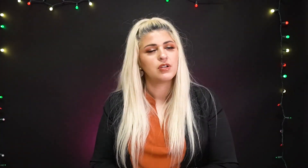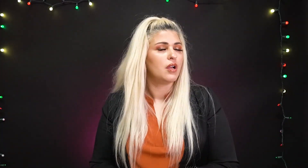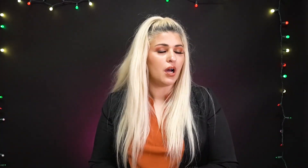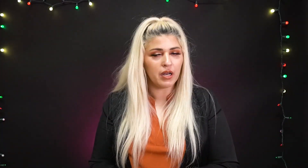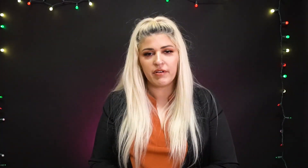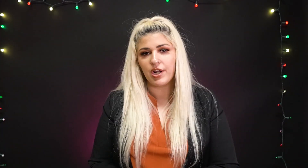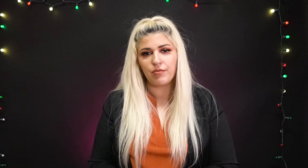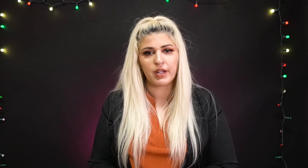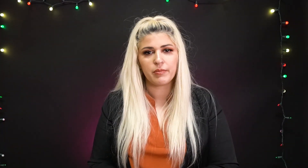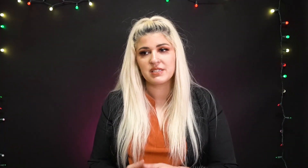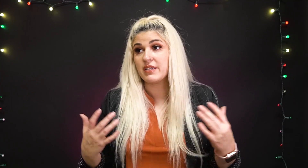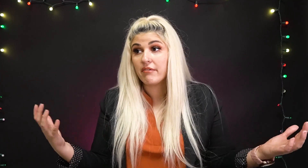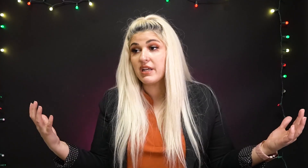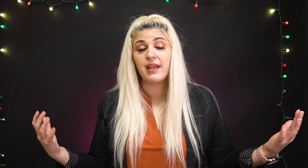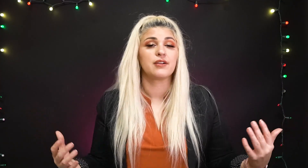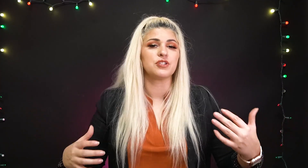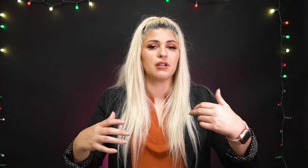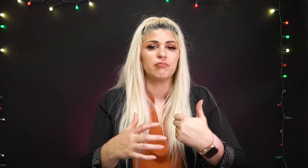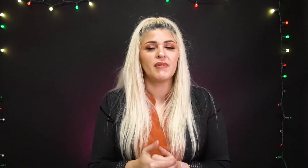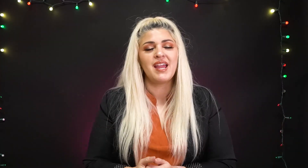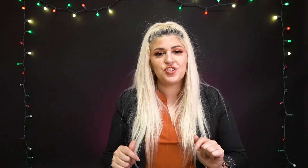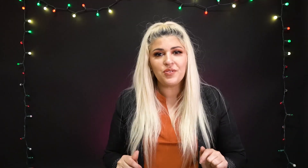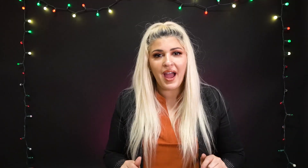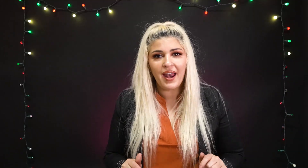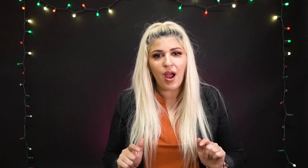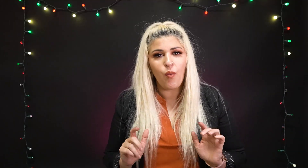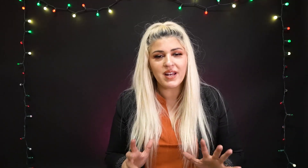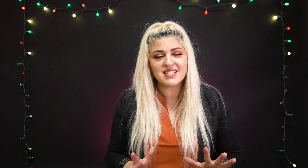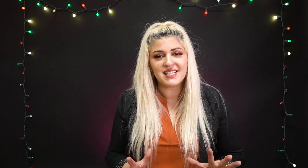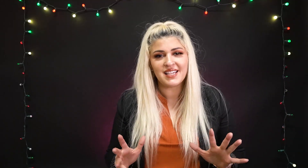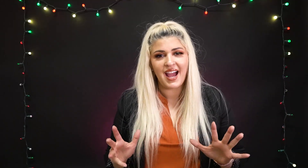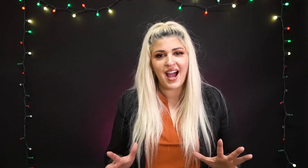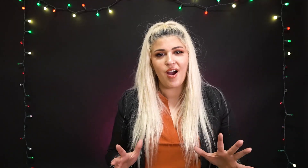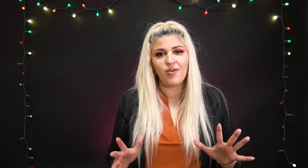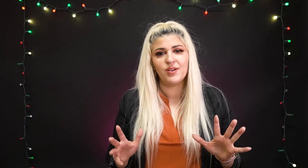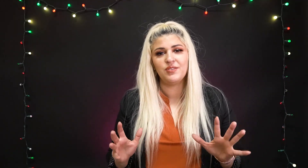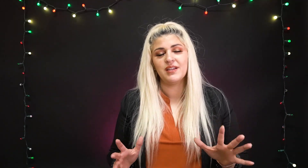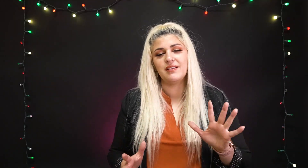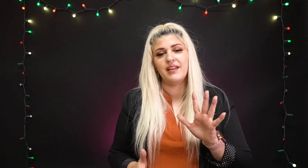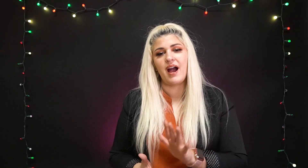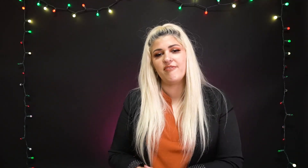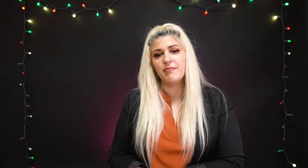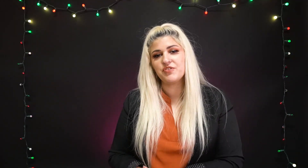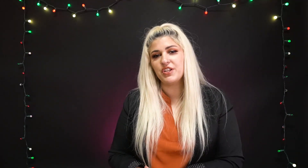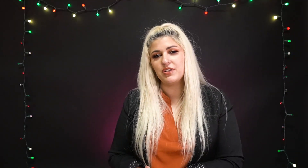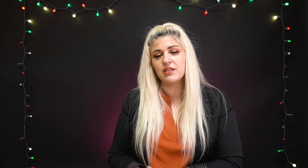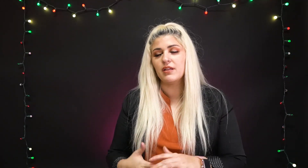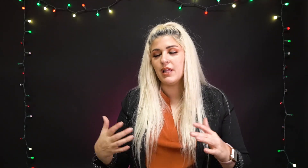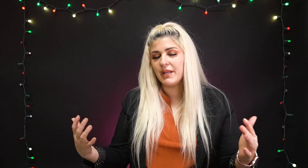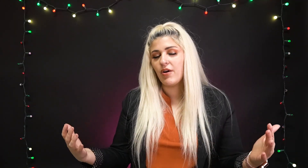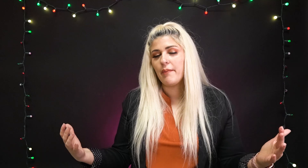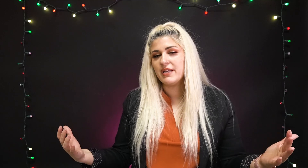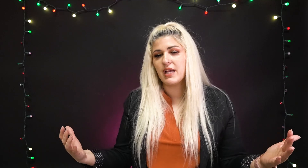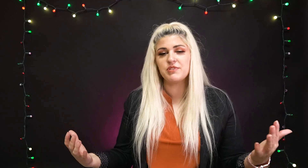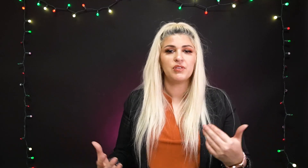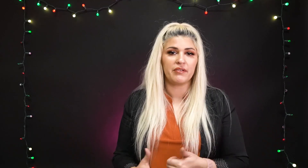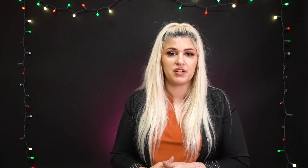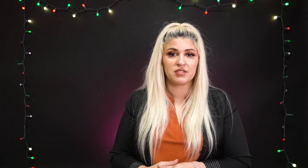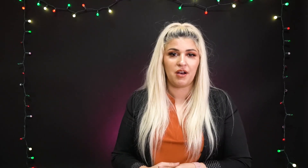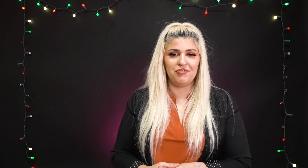on a very regular basis every day, actually. Do that. I want to see how you did and how much fun you did. Let me know how many times you laughed at yourself.